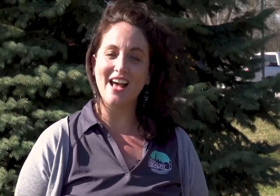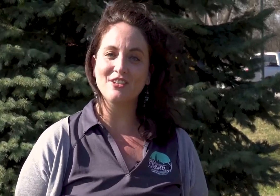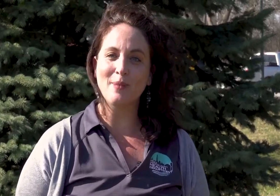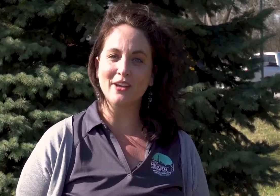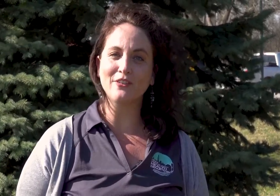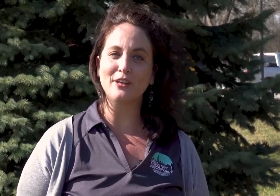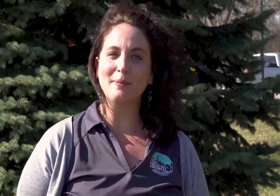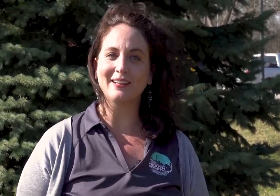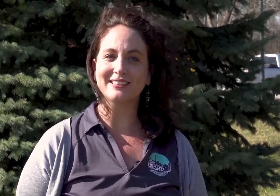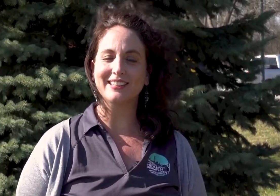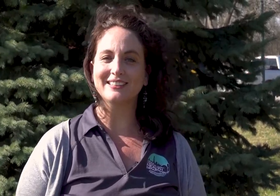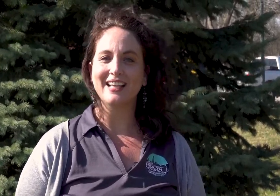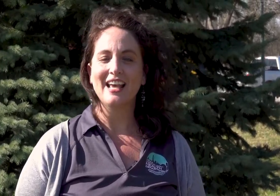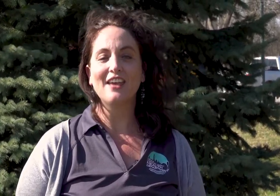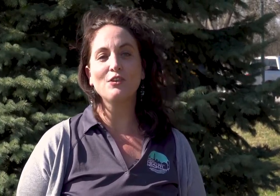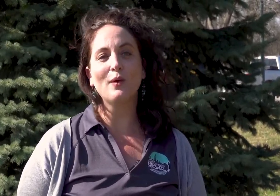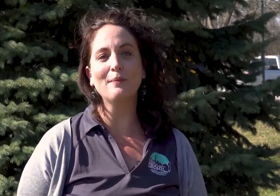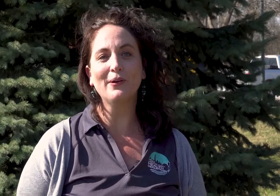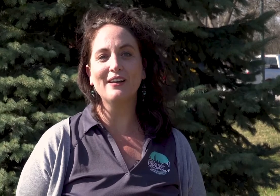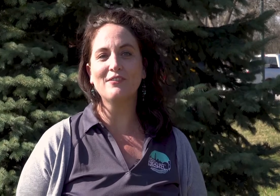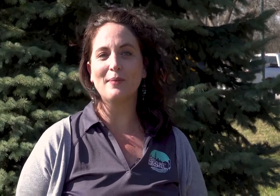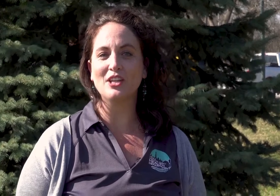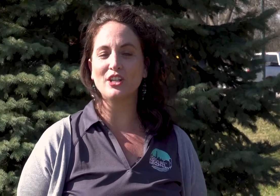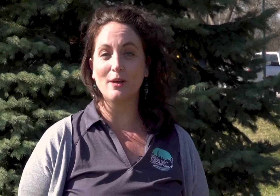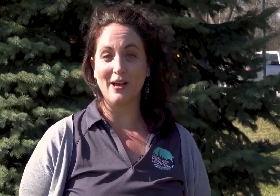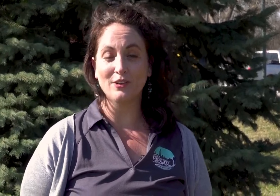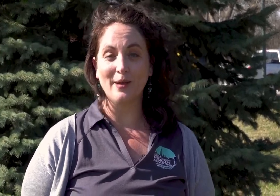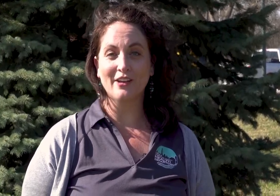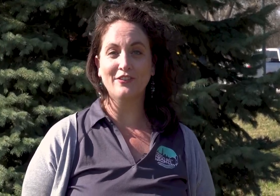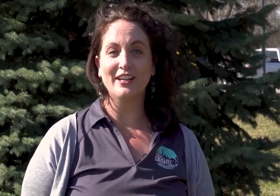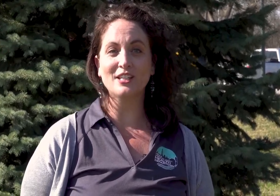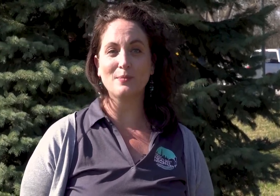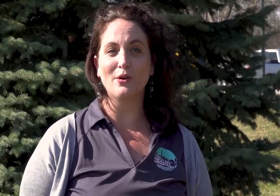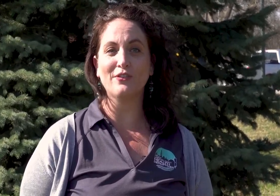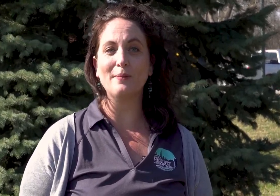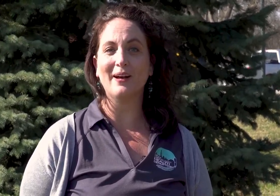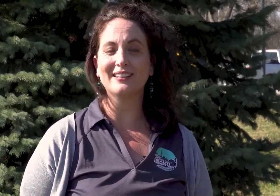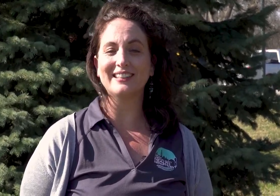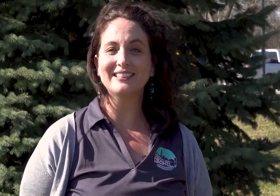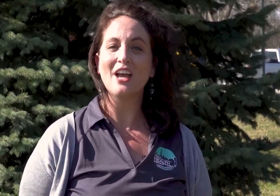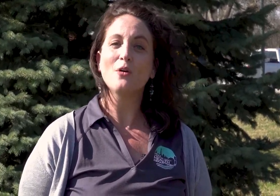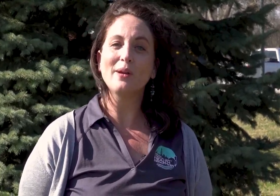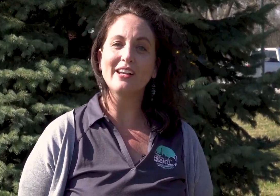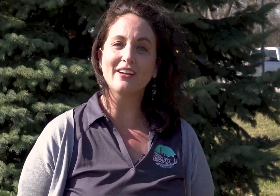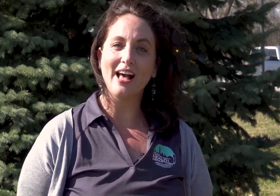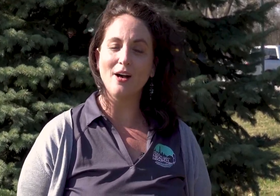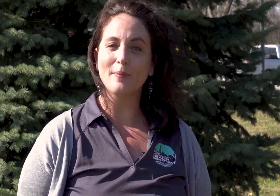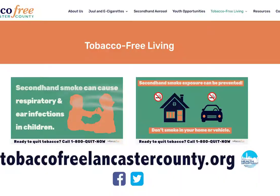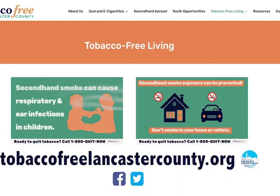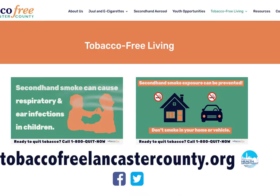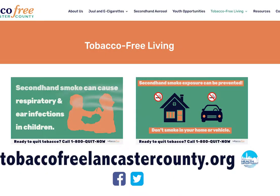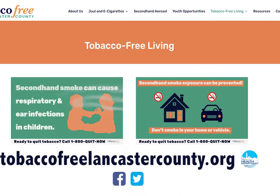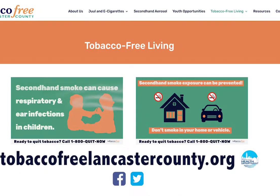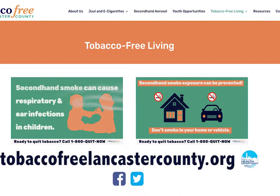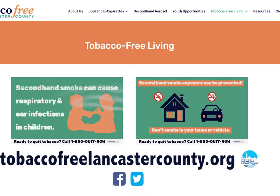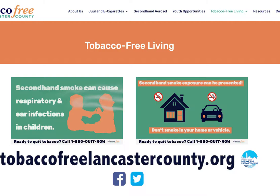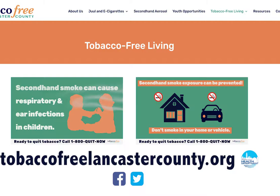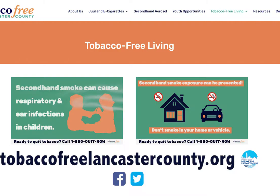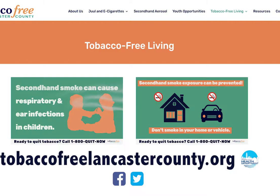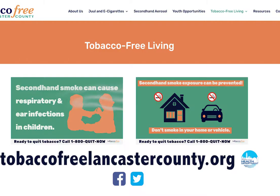have tobacco-free policies. If you want more information about tobacco-free and smoke-free policies, we're here to help. Just contact us at the Lincoln and